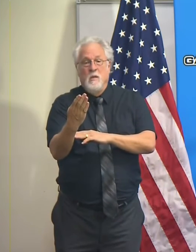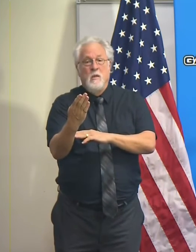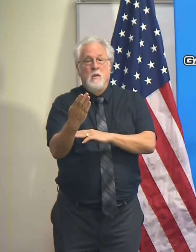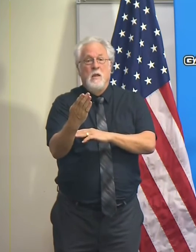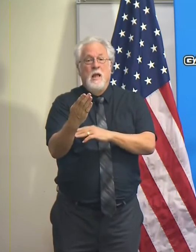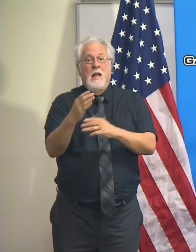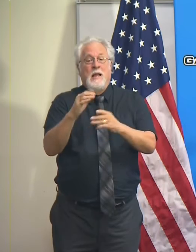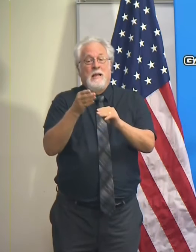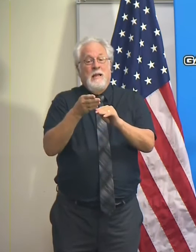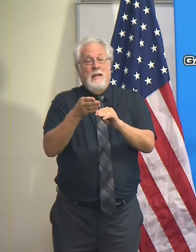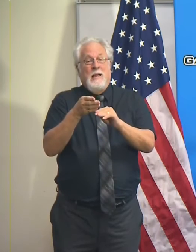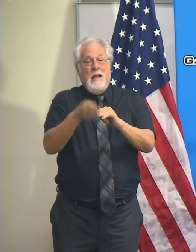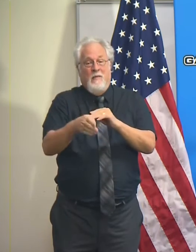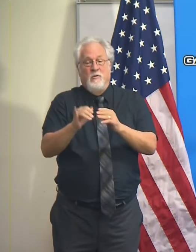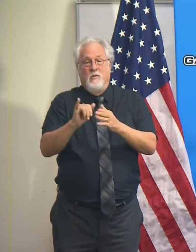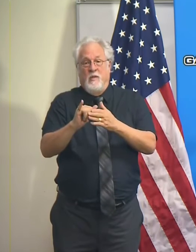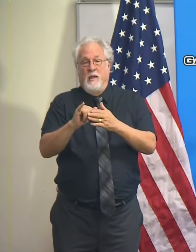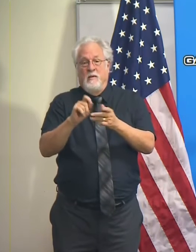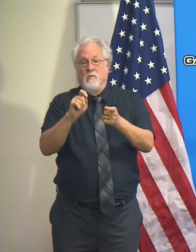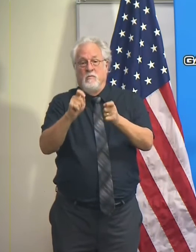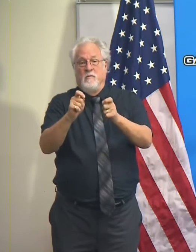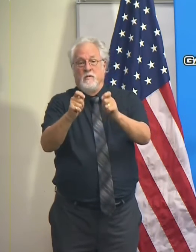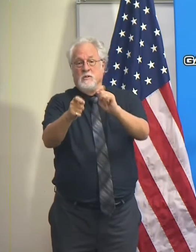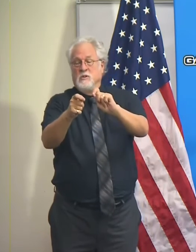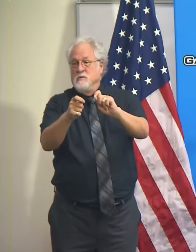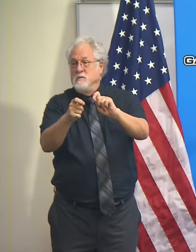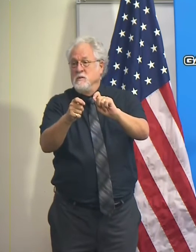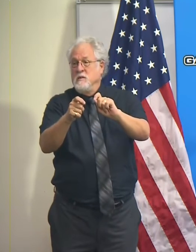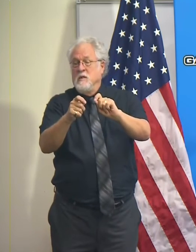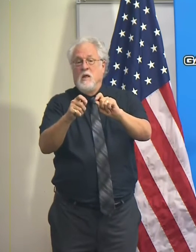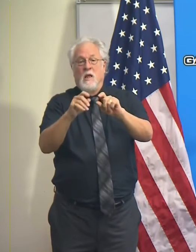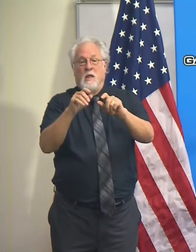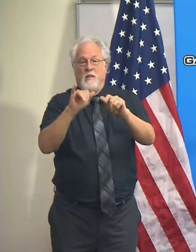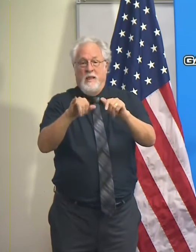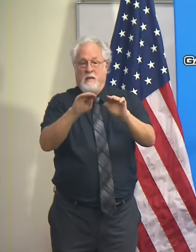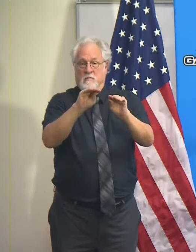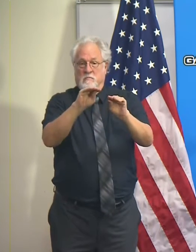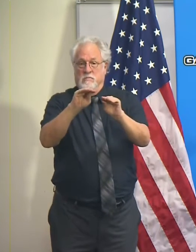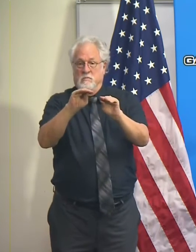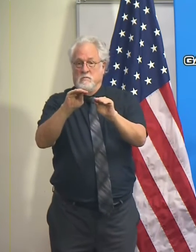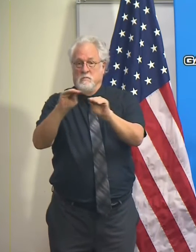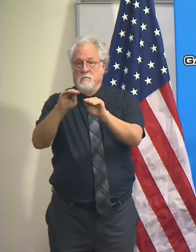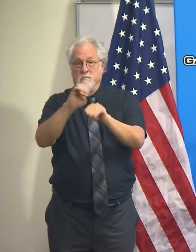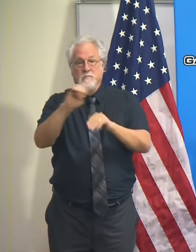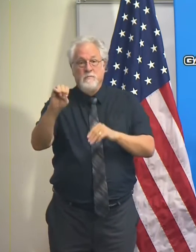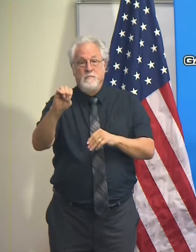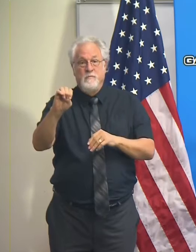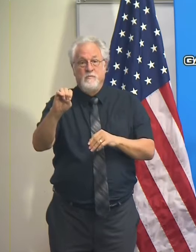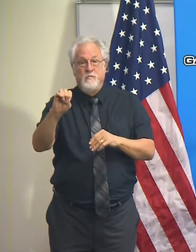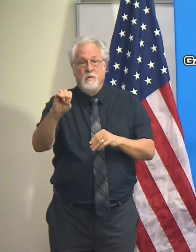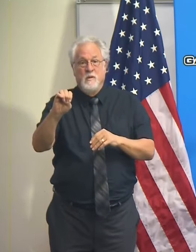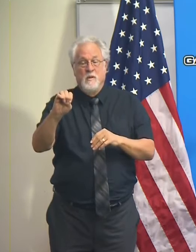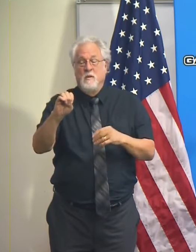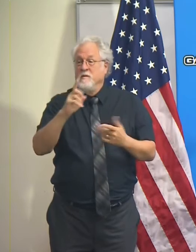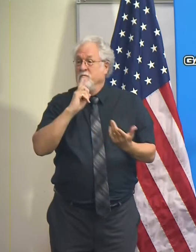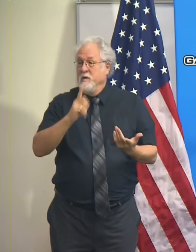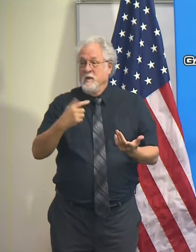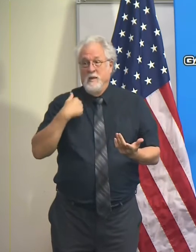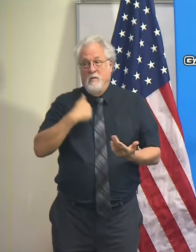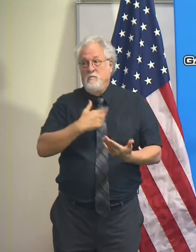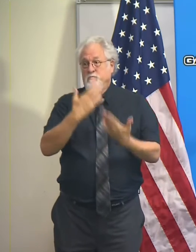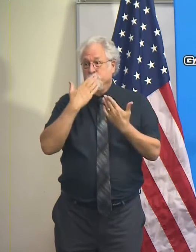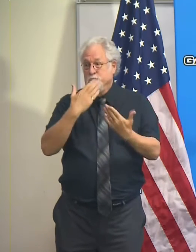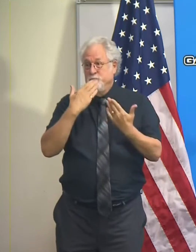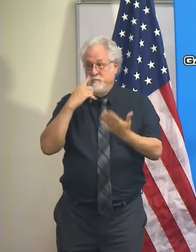was the subsequent forecast revisions after that that started moving the storm to the east, and quite frankly, we're